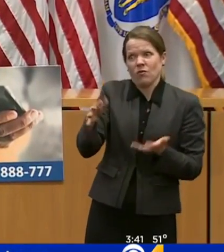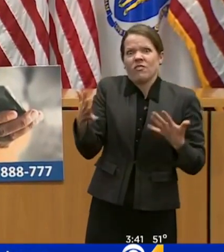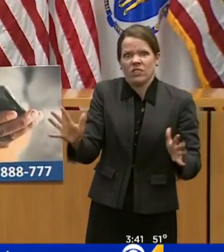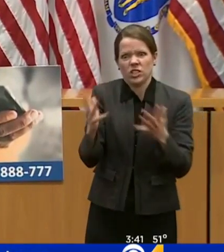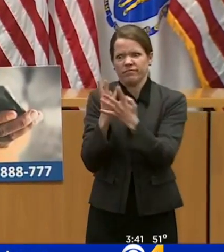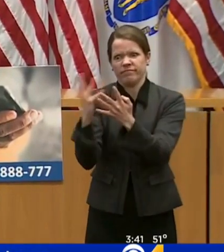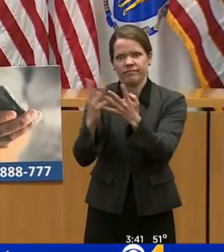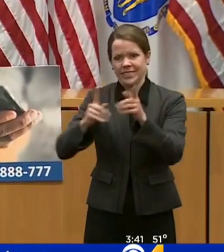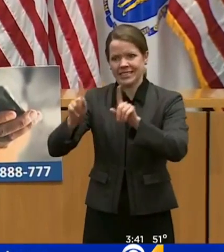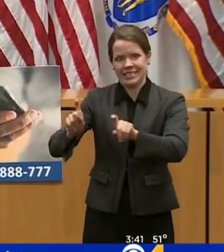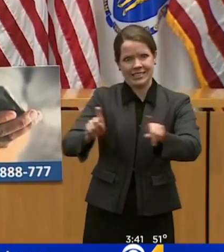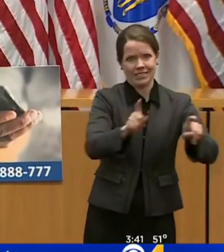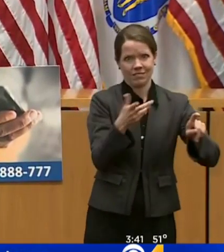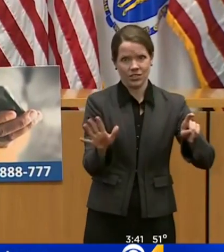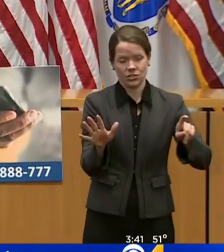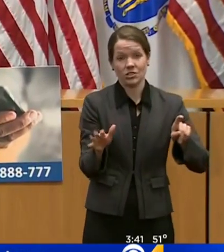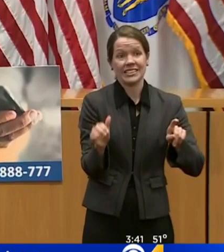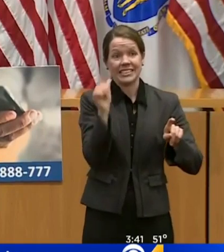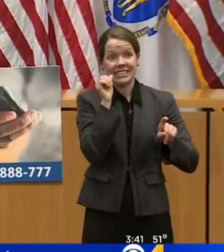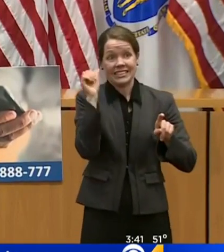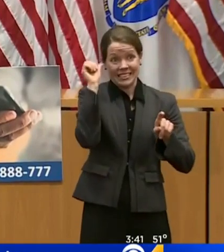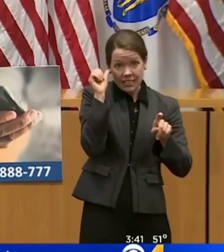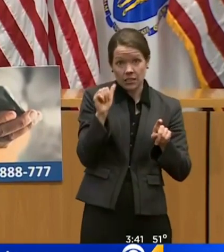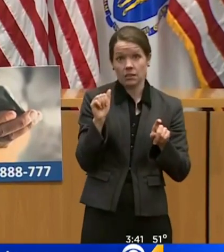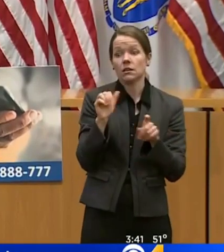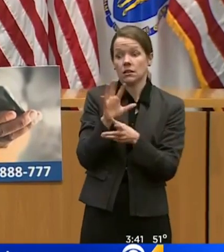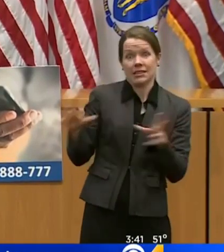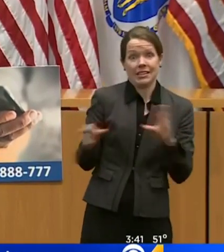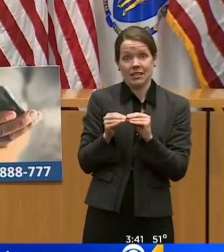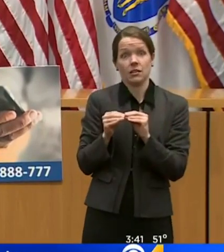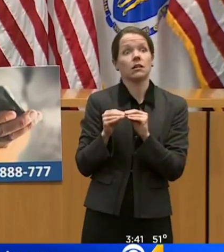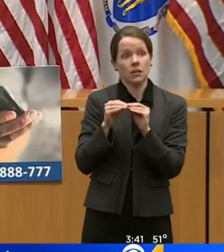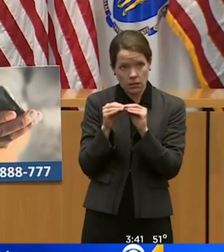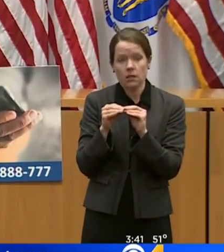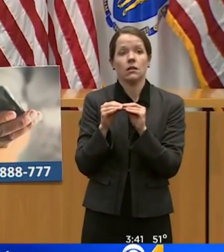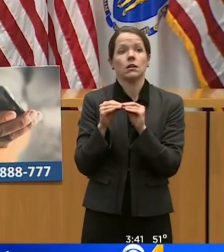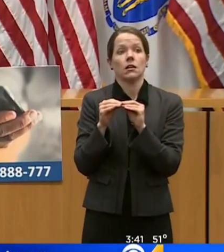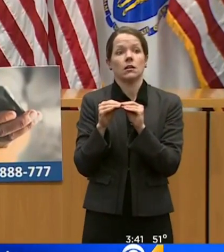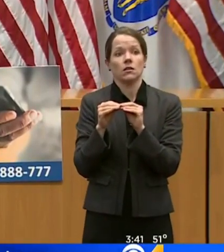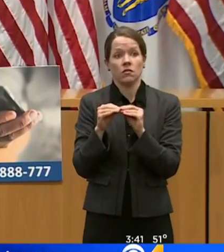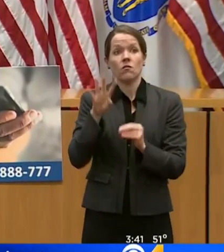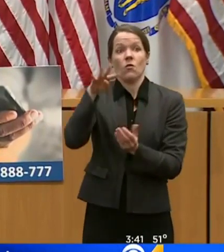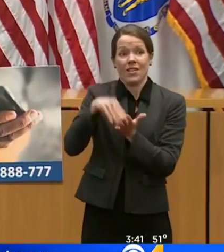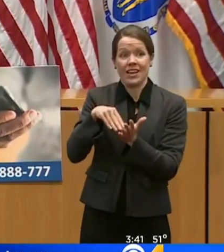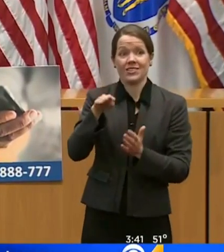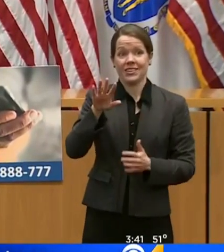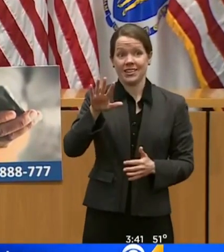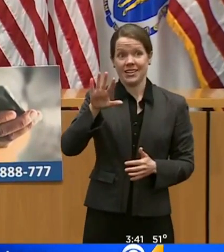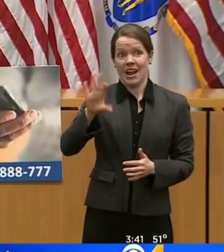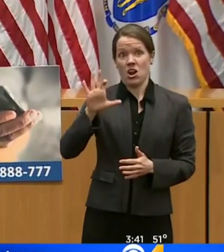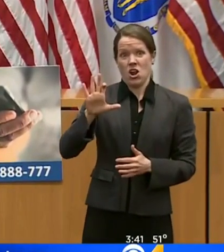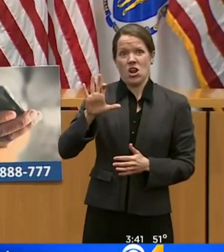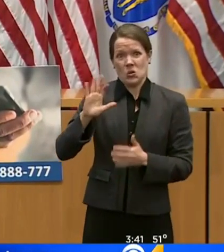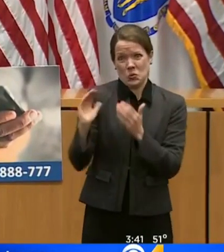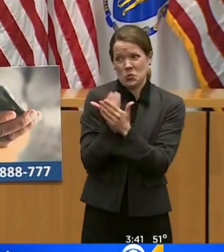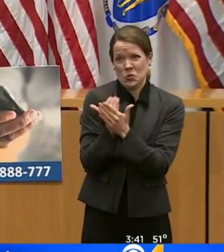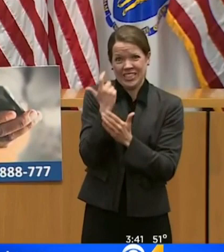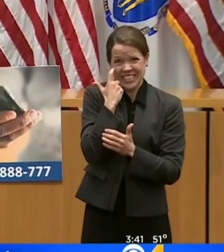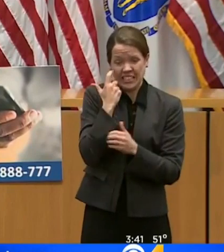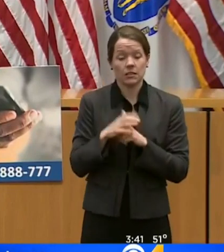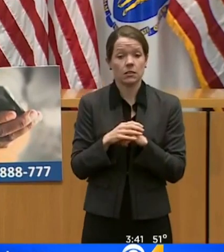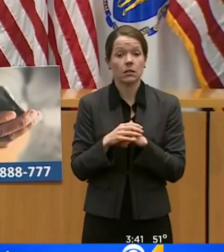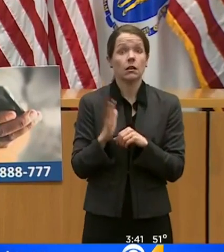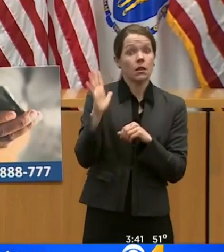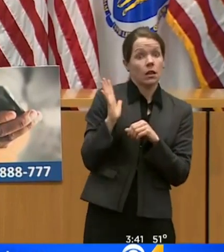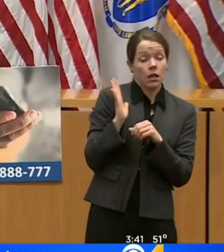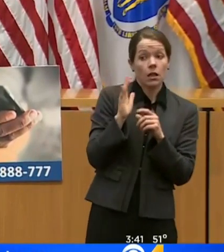alone, we conducted 4,900 tests. Just a few weeks ago, we set a goal of 3,500 tests a day, and we've been exceeding it